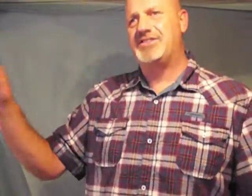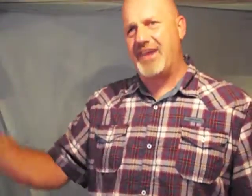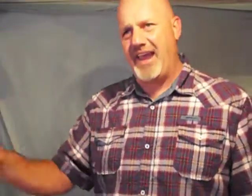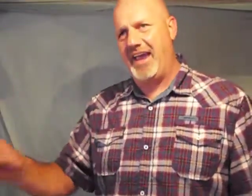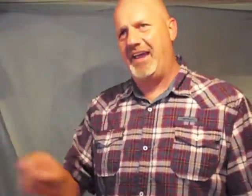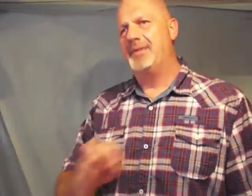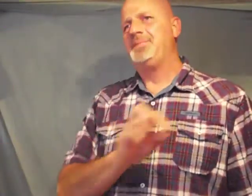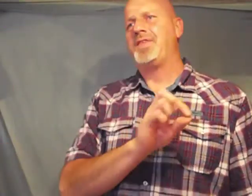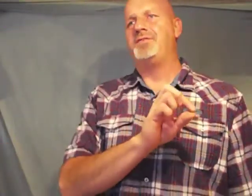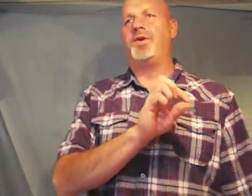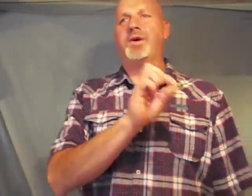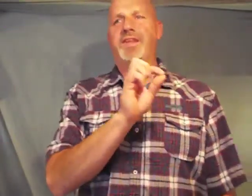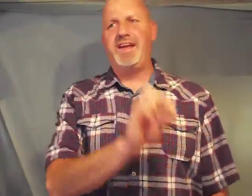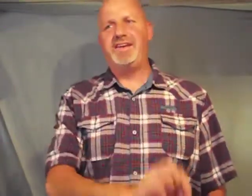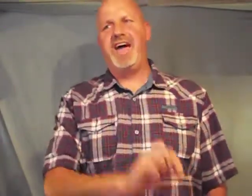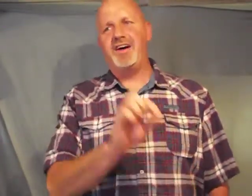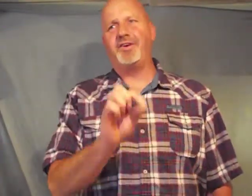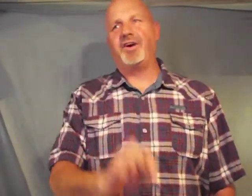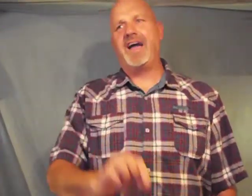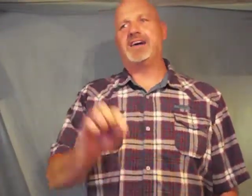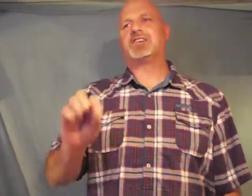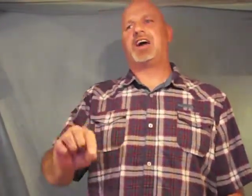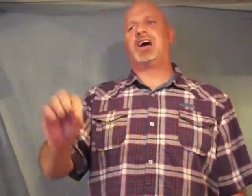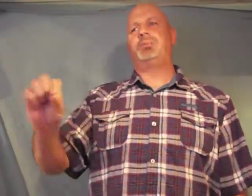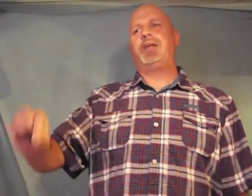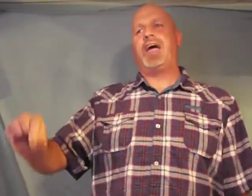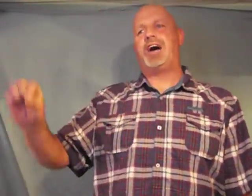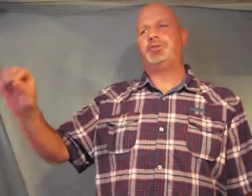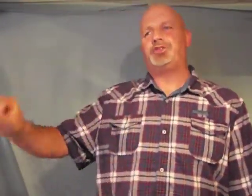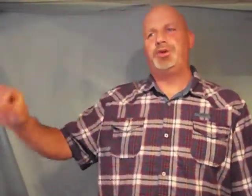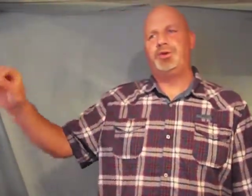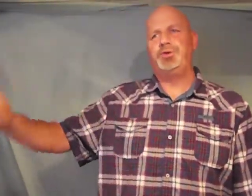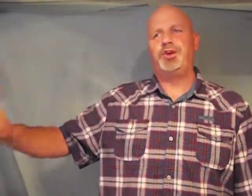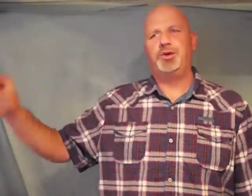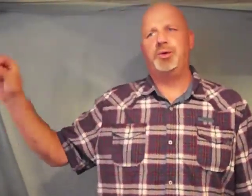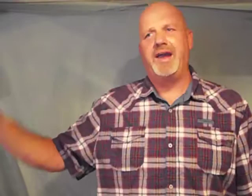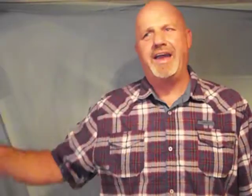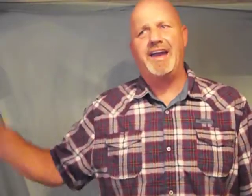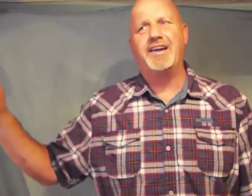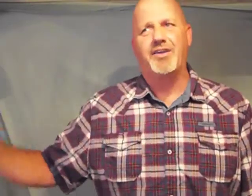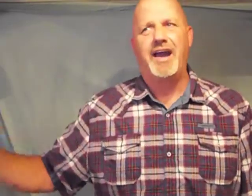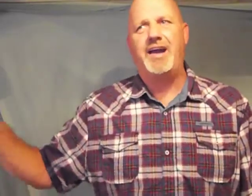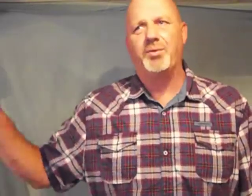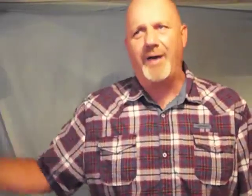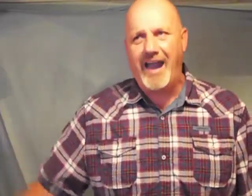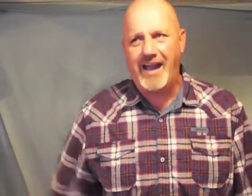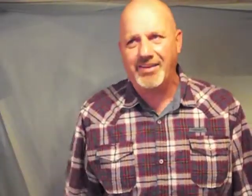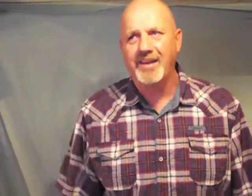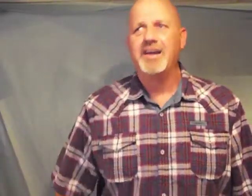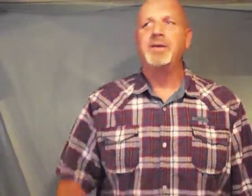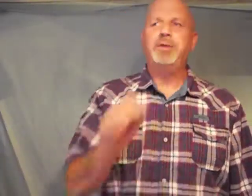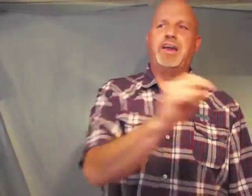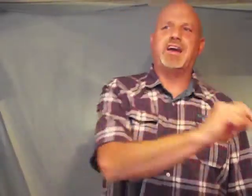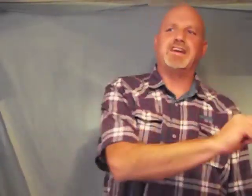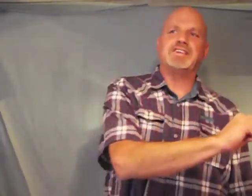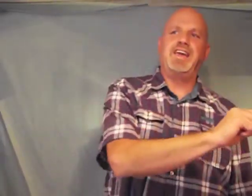sea for the devil has come down to you in great wrath because he